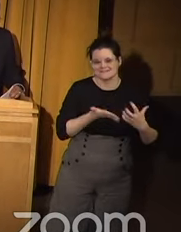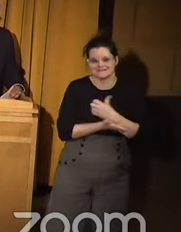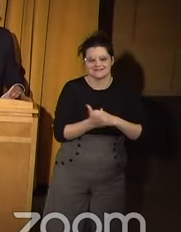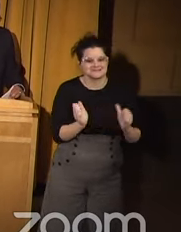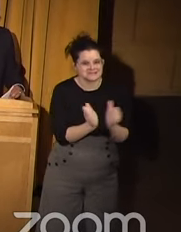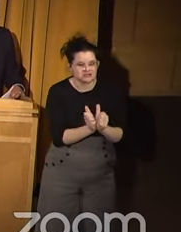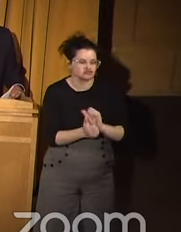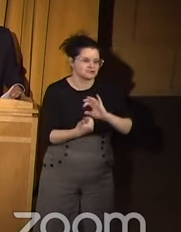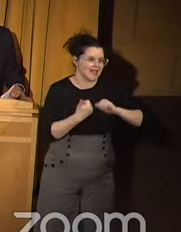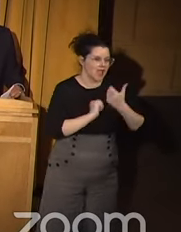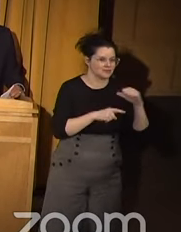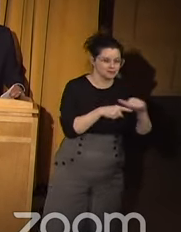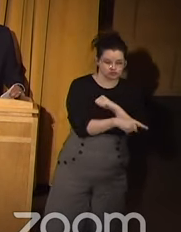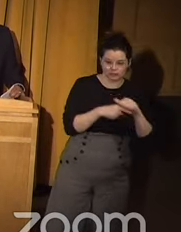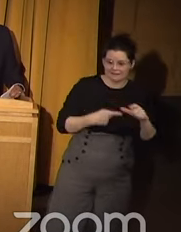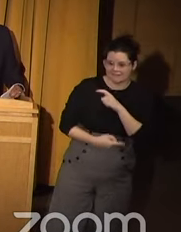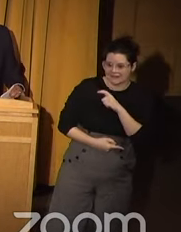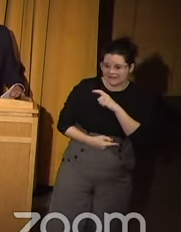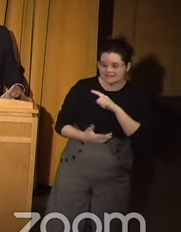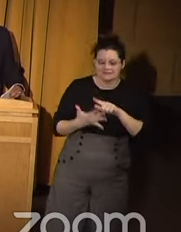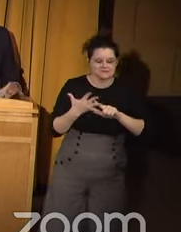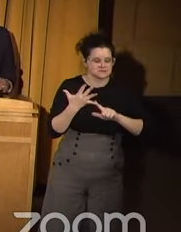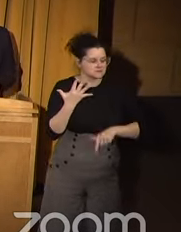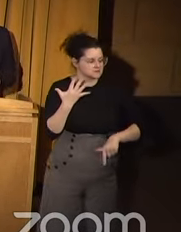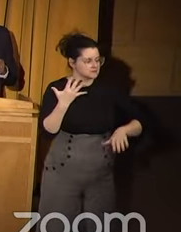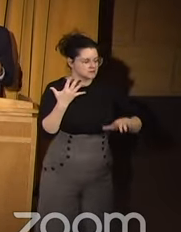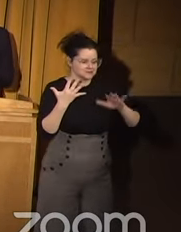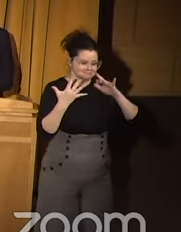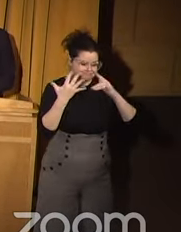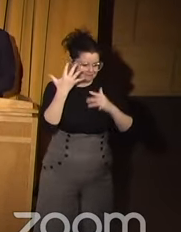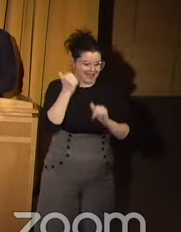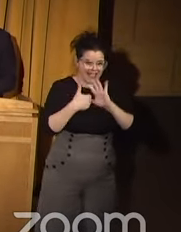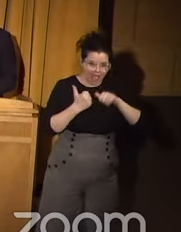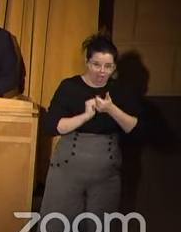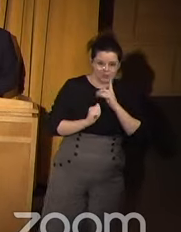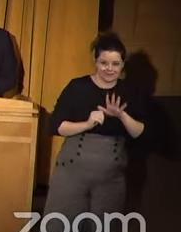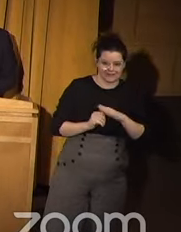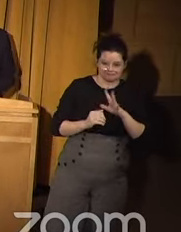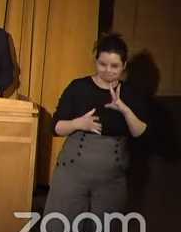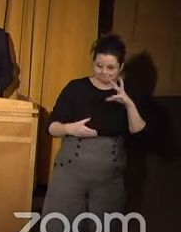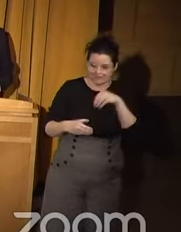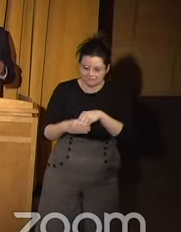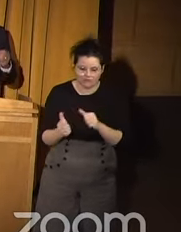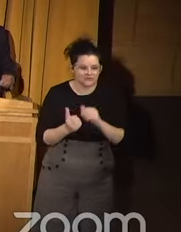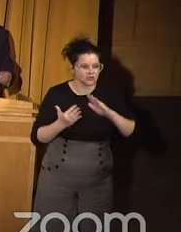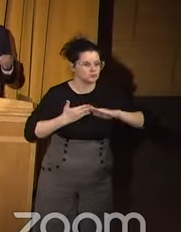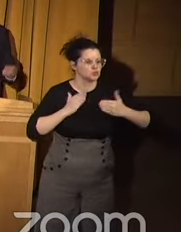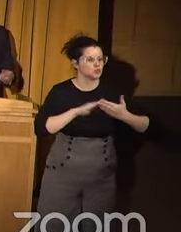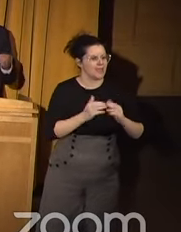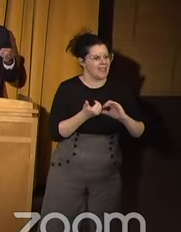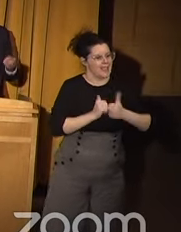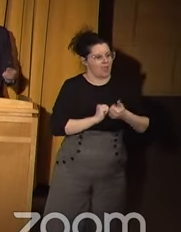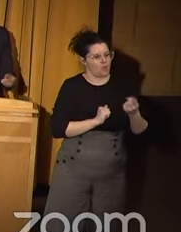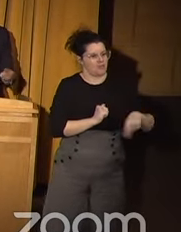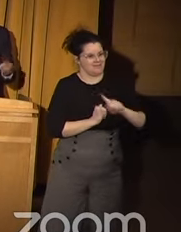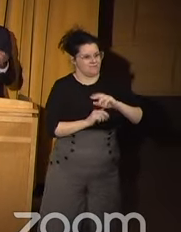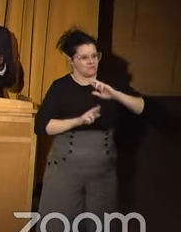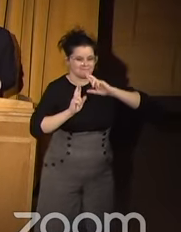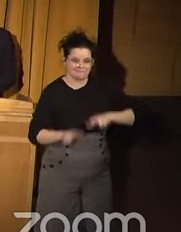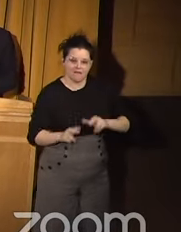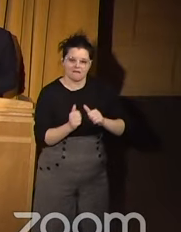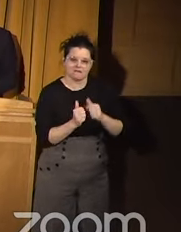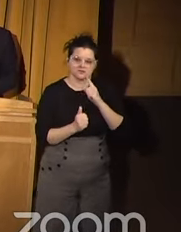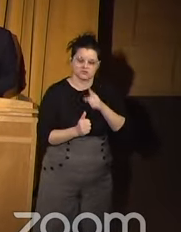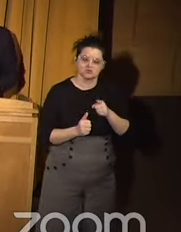how they were training their officers, we looked at their engagements with the community, we looked at how they responded